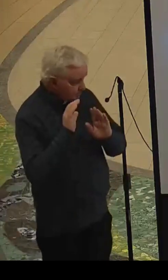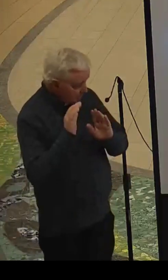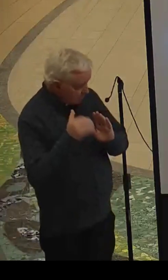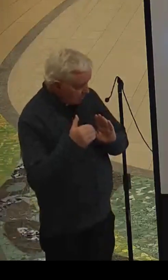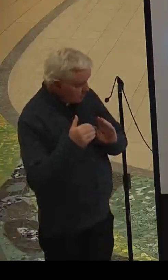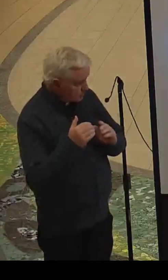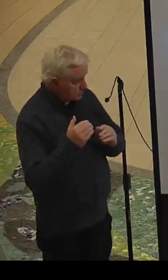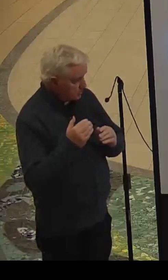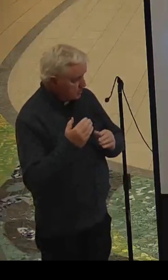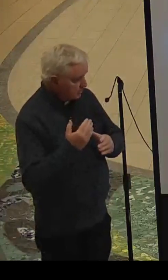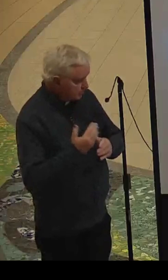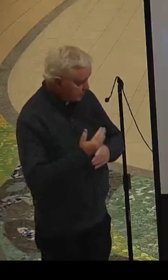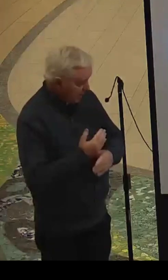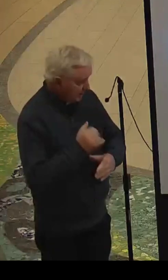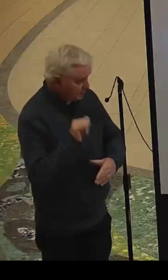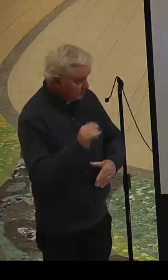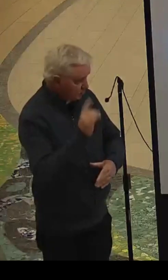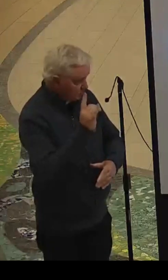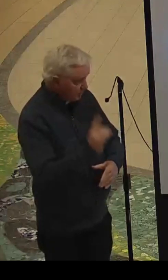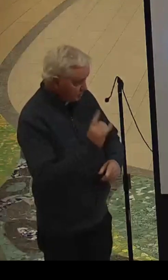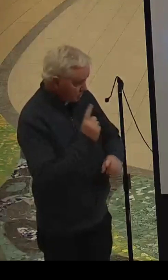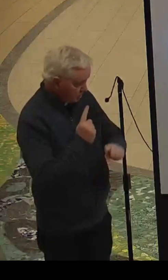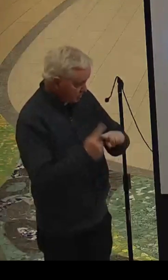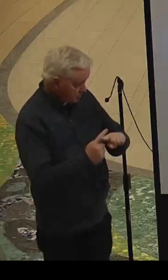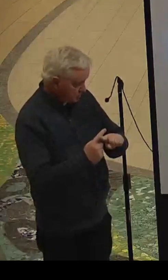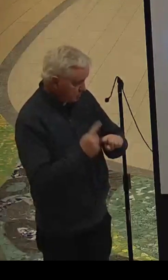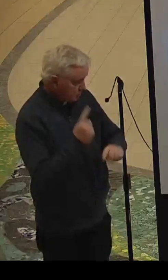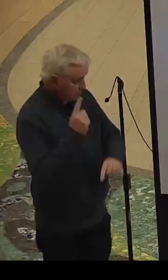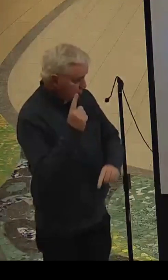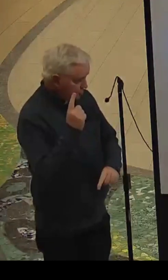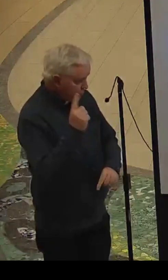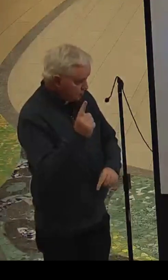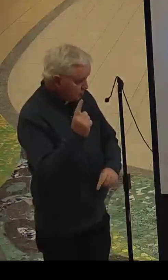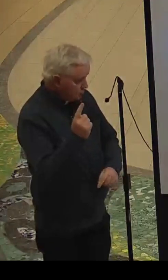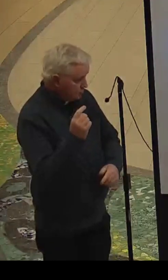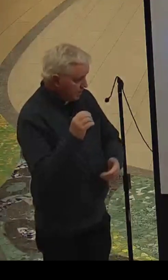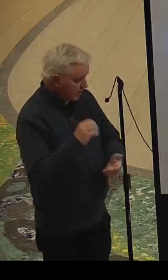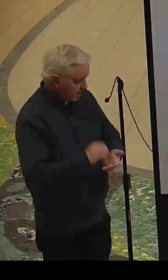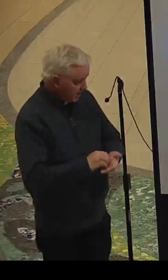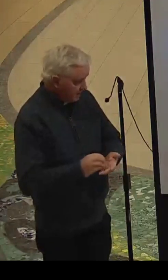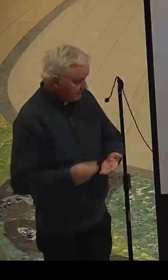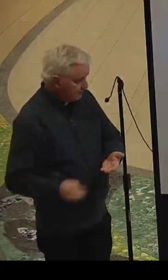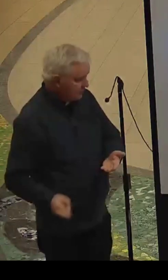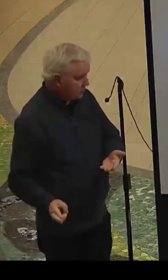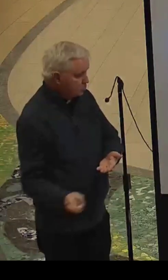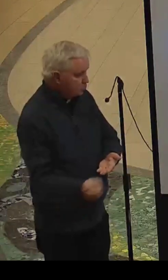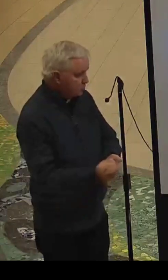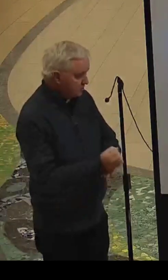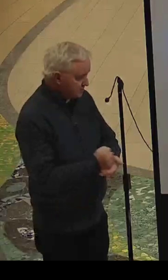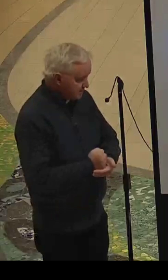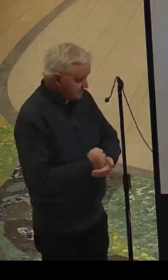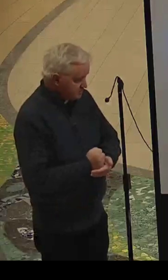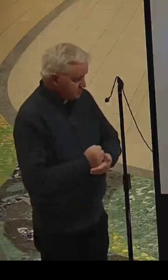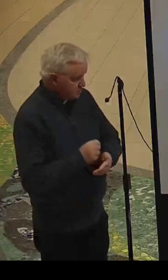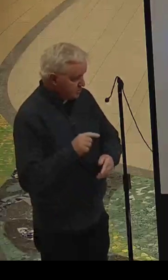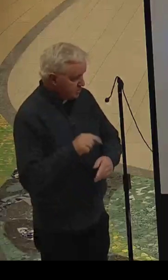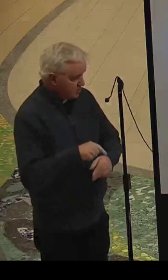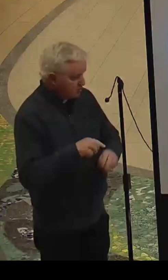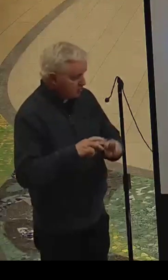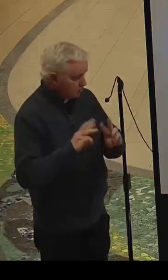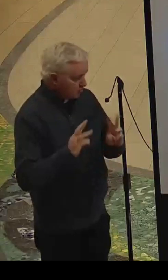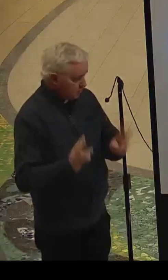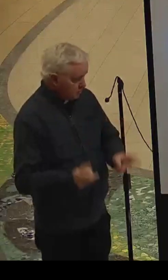Because by your holy cross you have redeemed